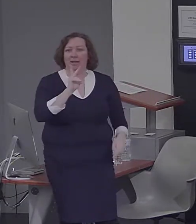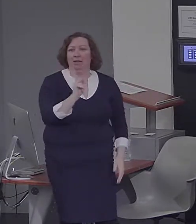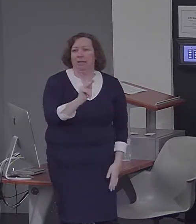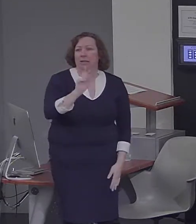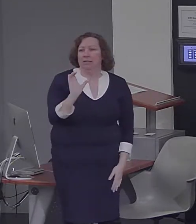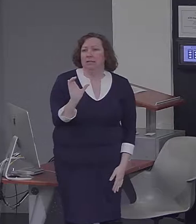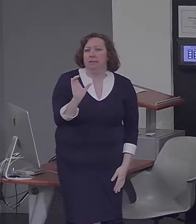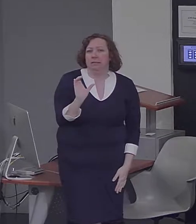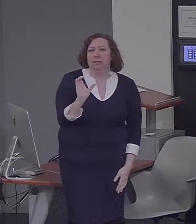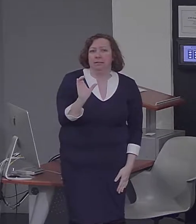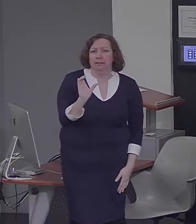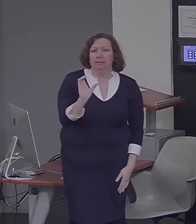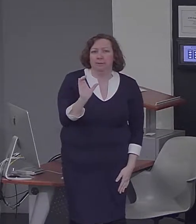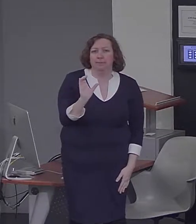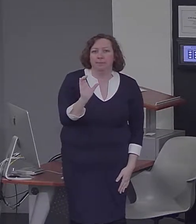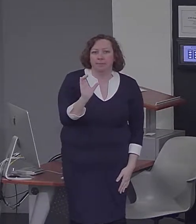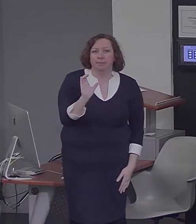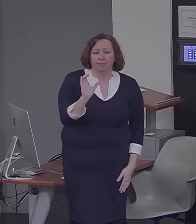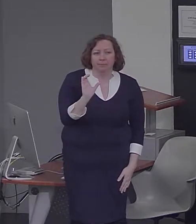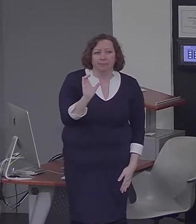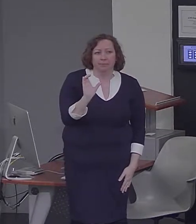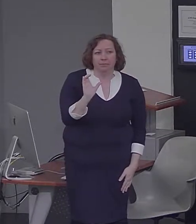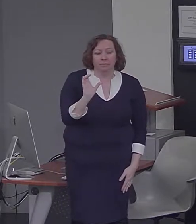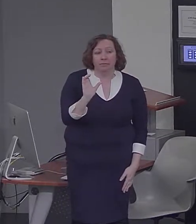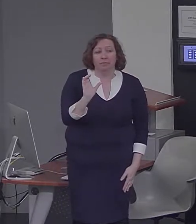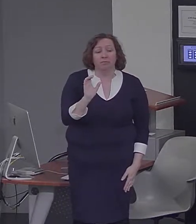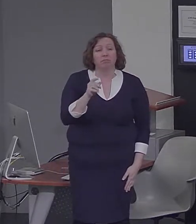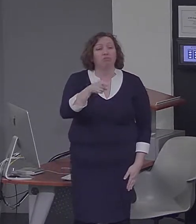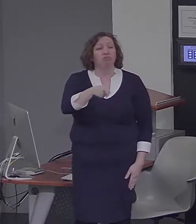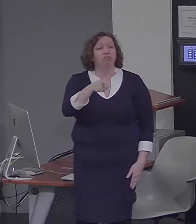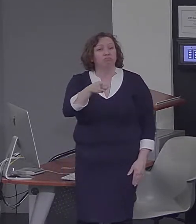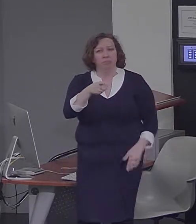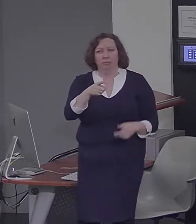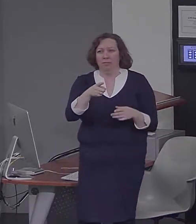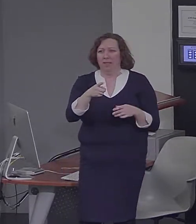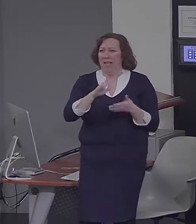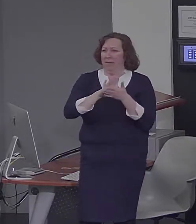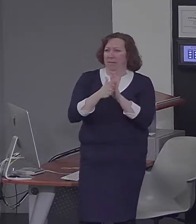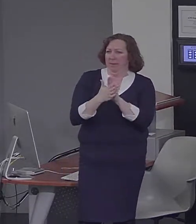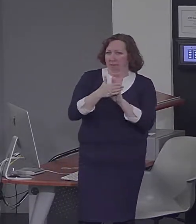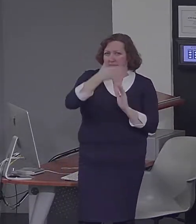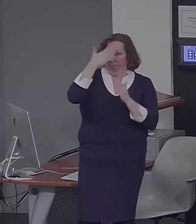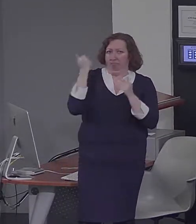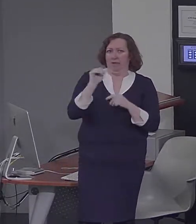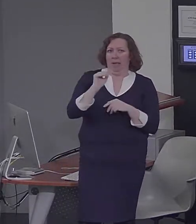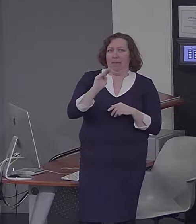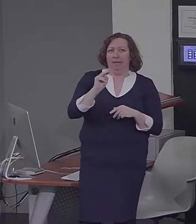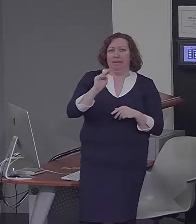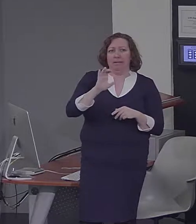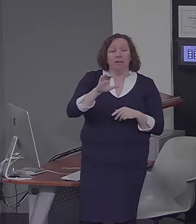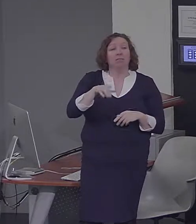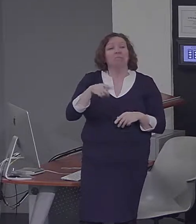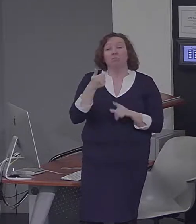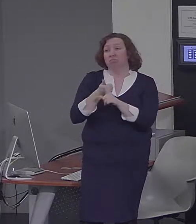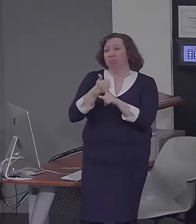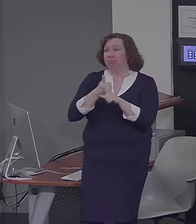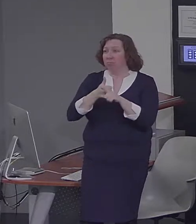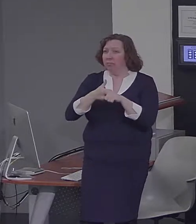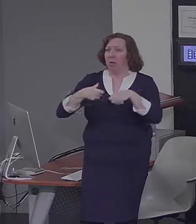KC had become amnesic as a result of a head injury he suffered in a motorcycle accident when he was in his